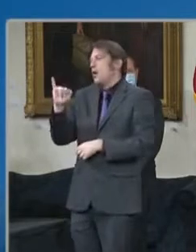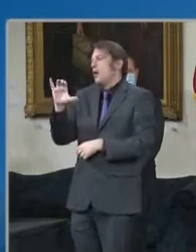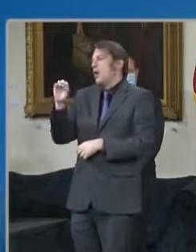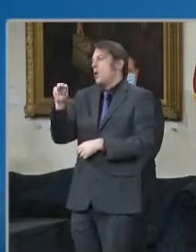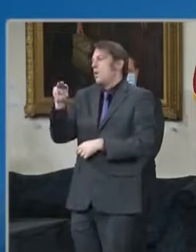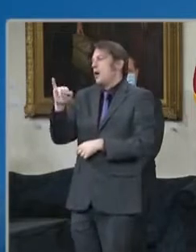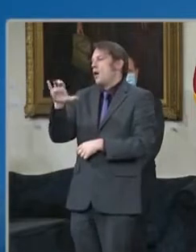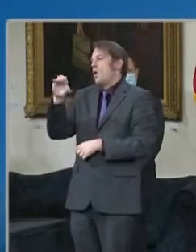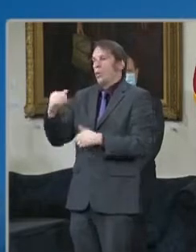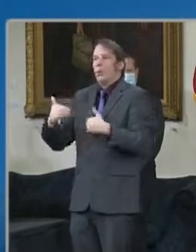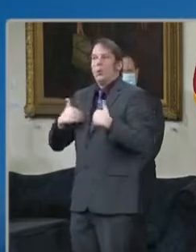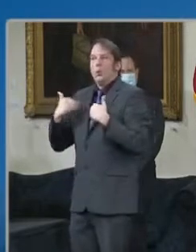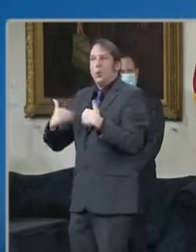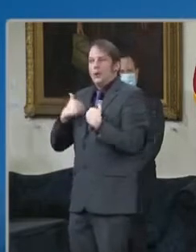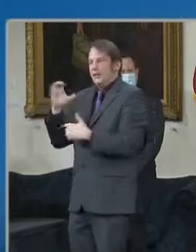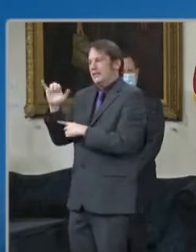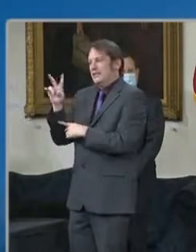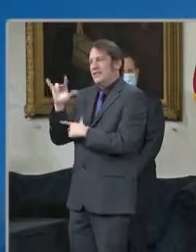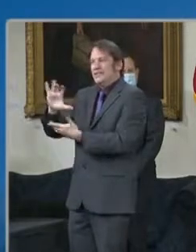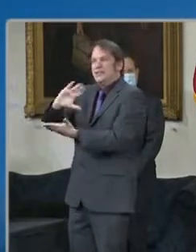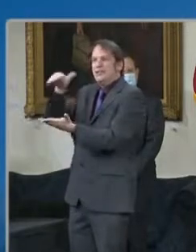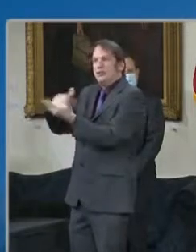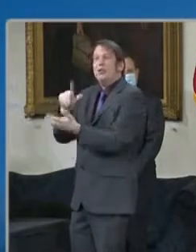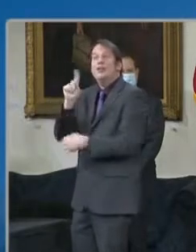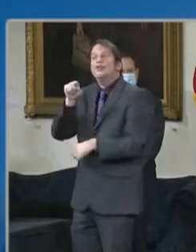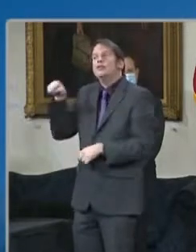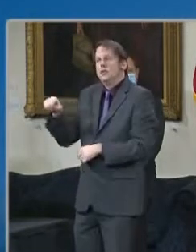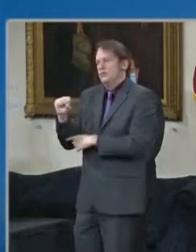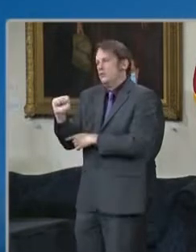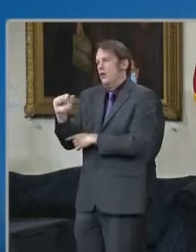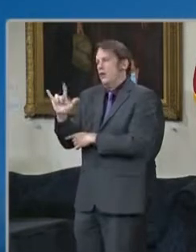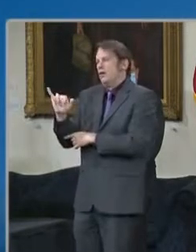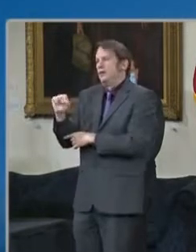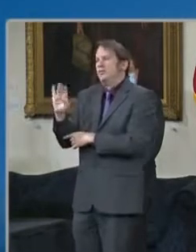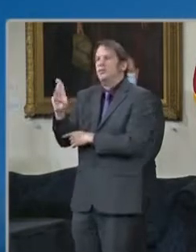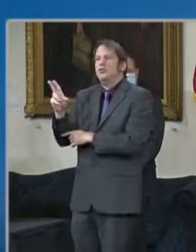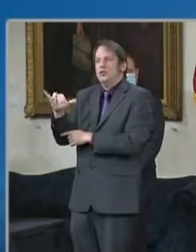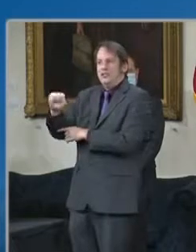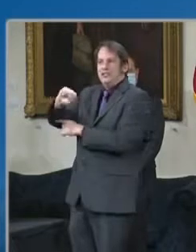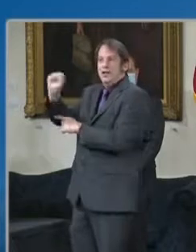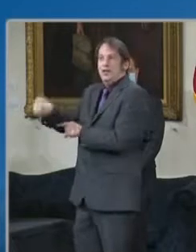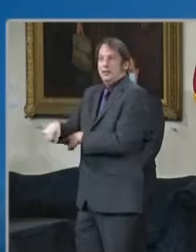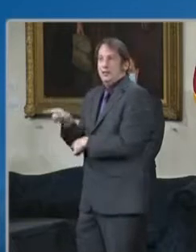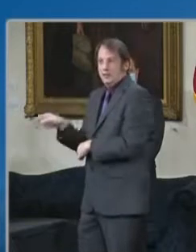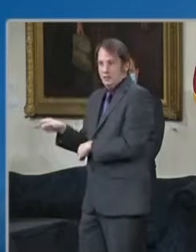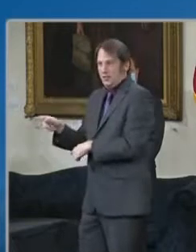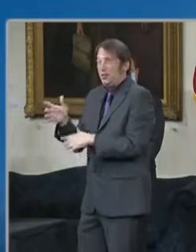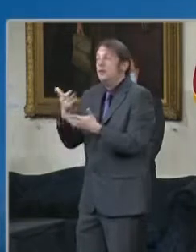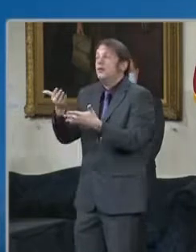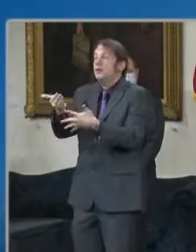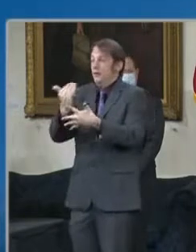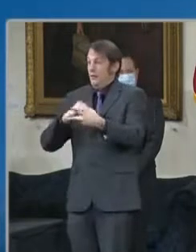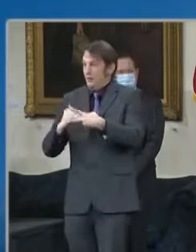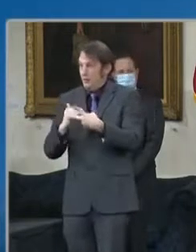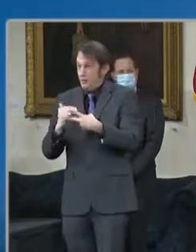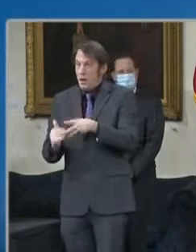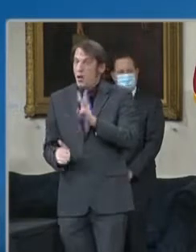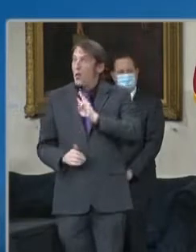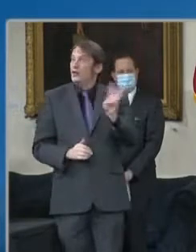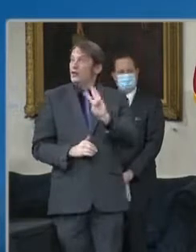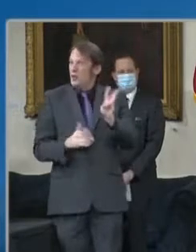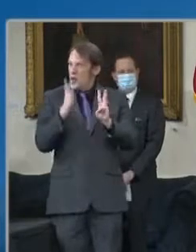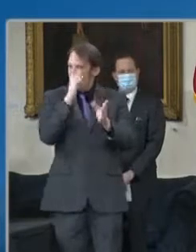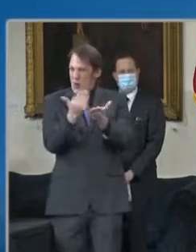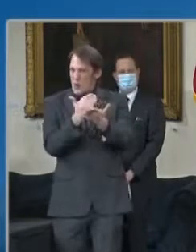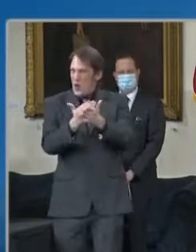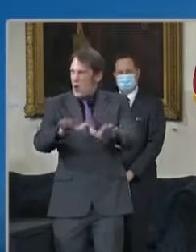We will open our sixth mass vaccination site one week from today in western Maryland. In addition,